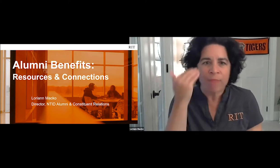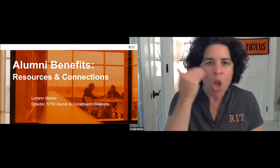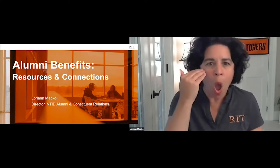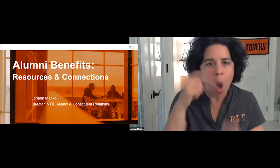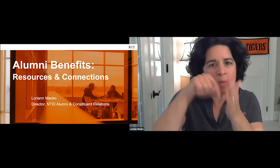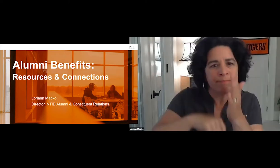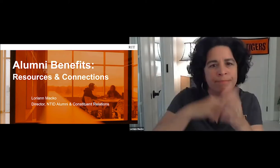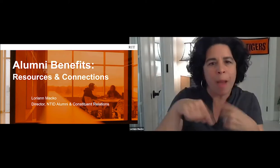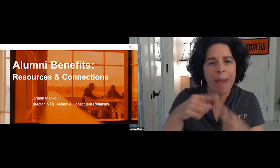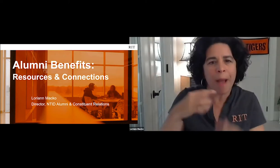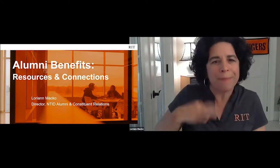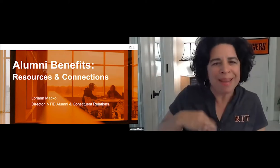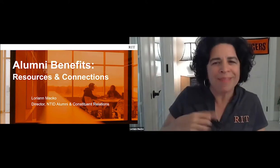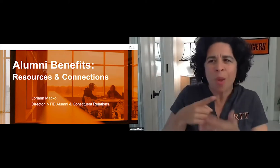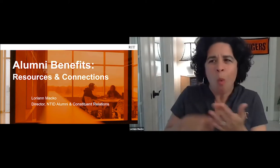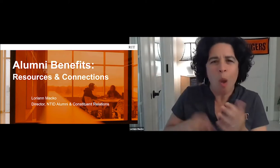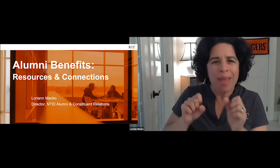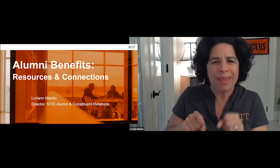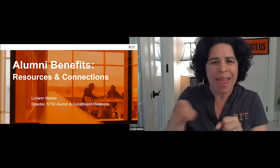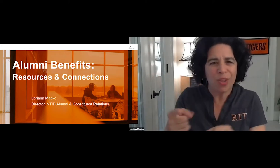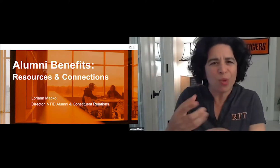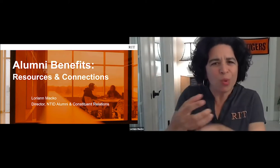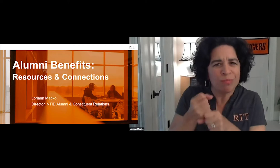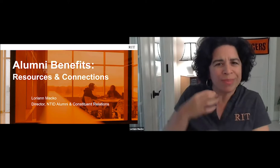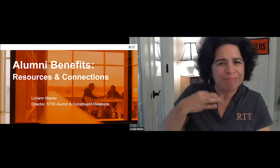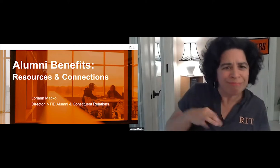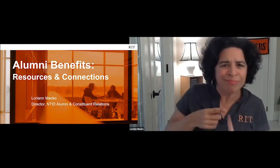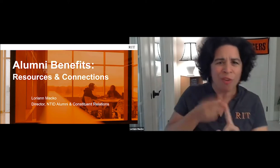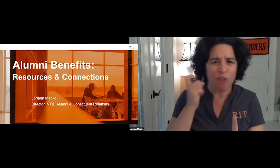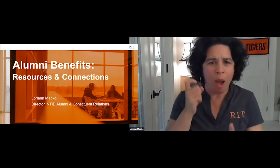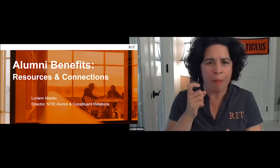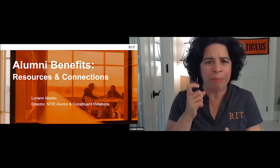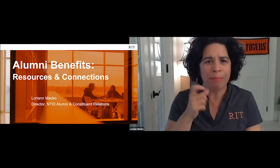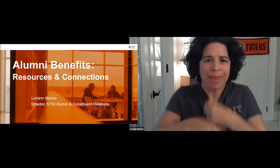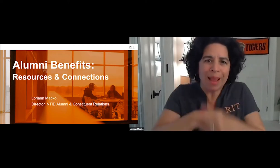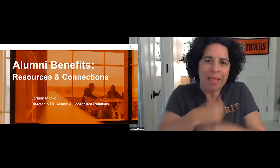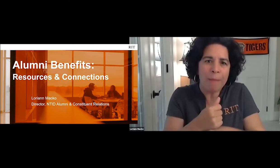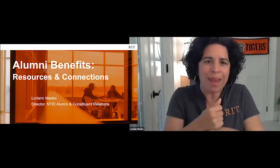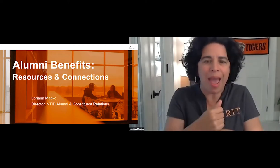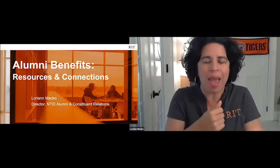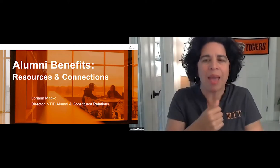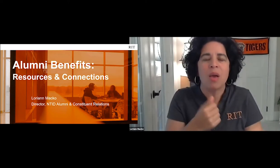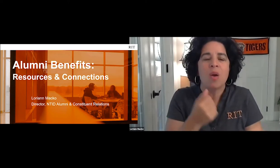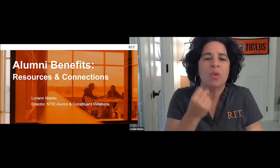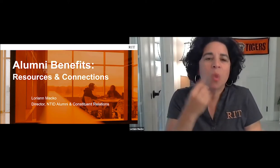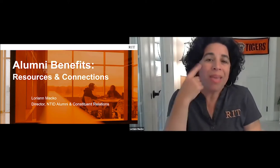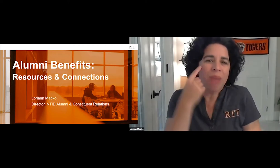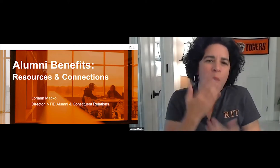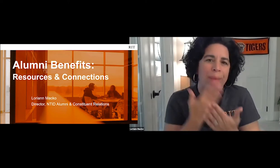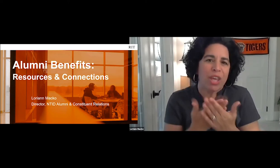newer alumni, but many of our alumni don't know the benefits and what you can gain from being an alumni of